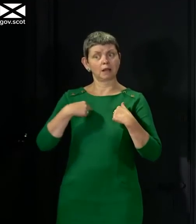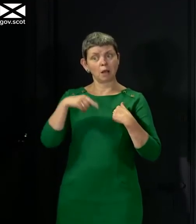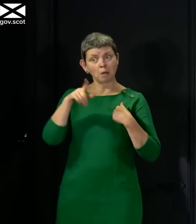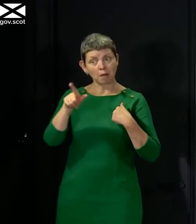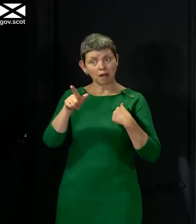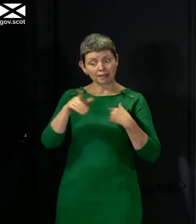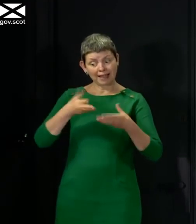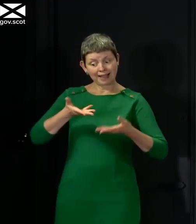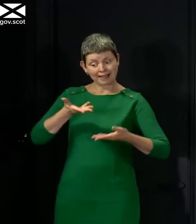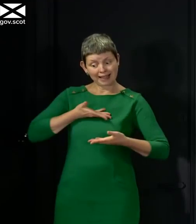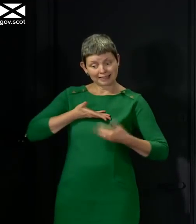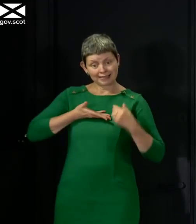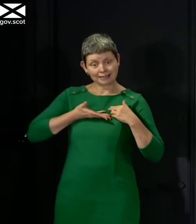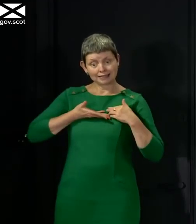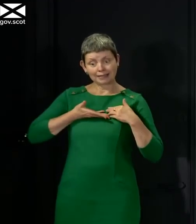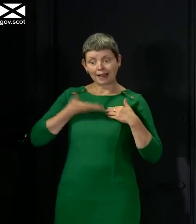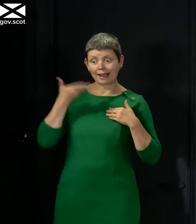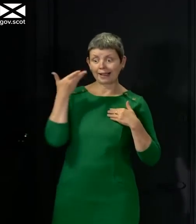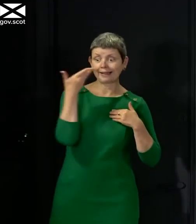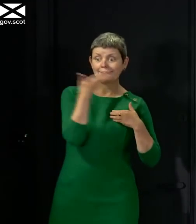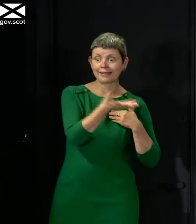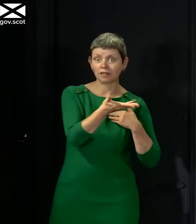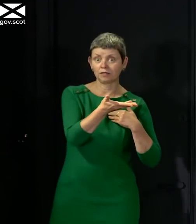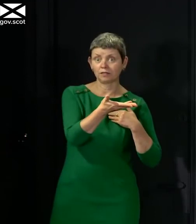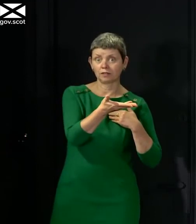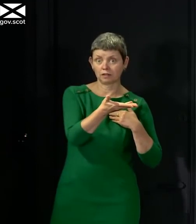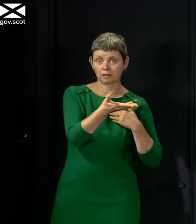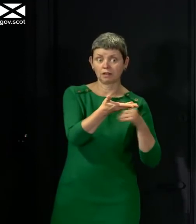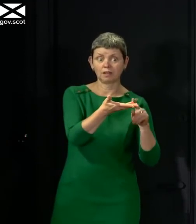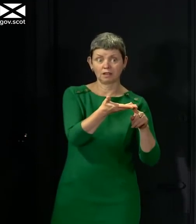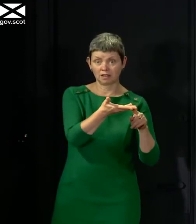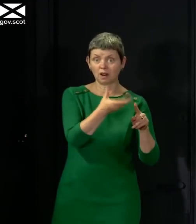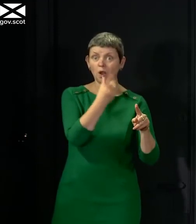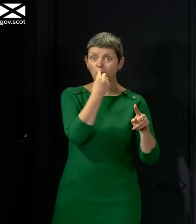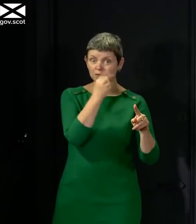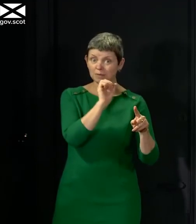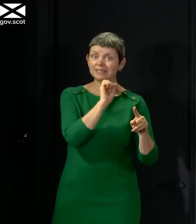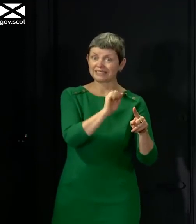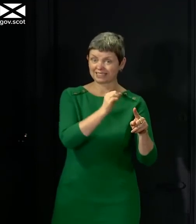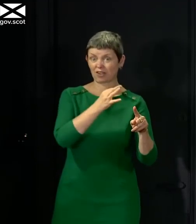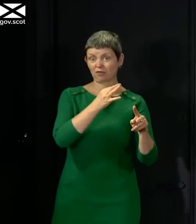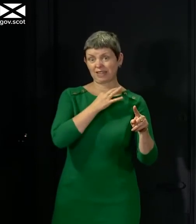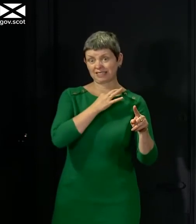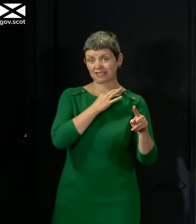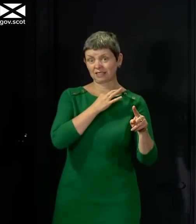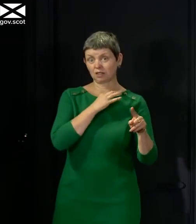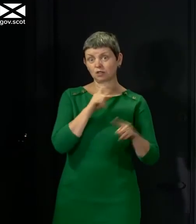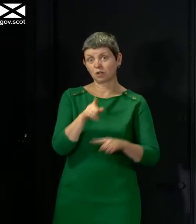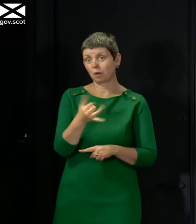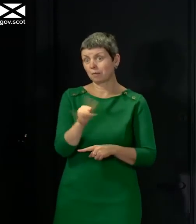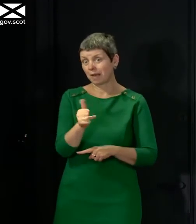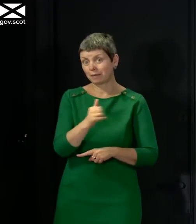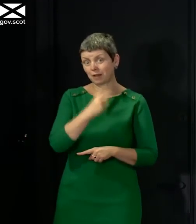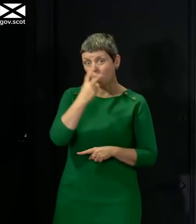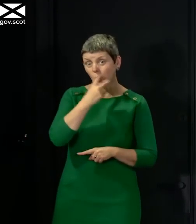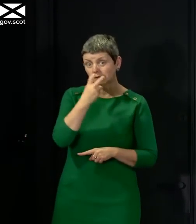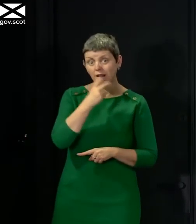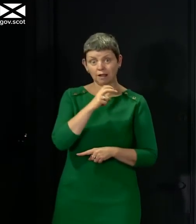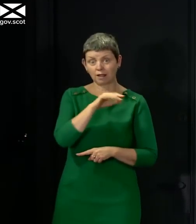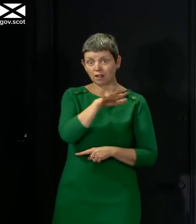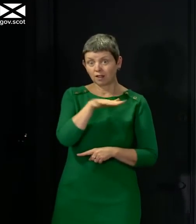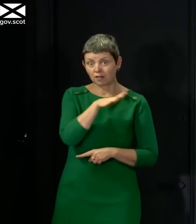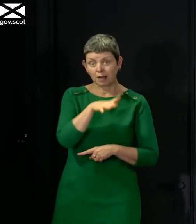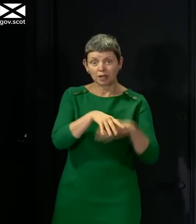it if you get it even if you don't get symptoms and you transmit it to somebody else you could be putting an older relative at much greater